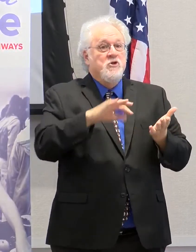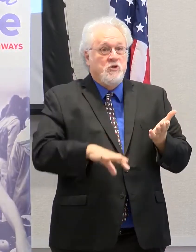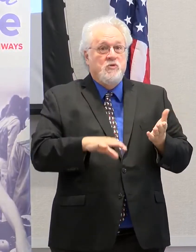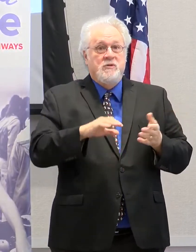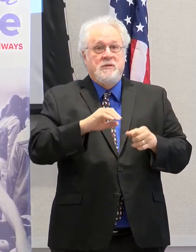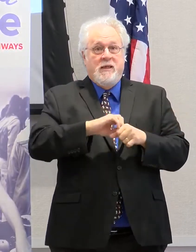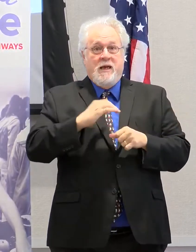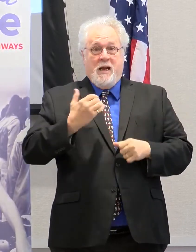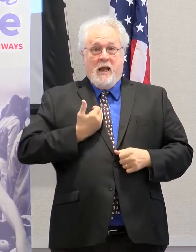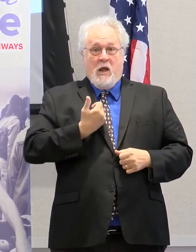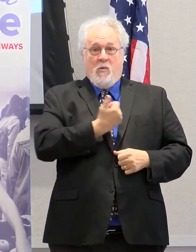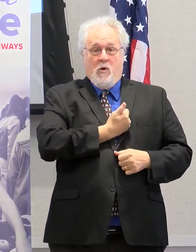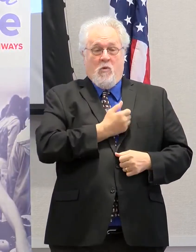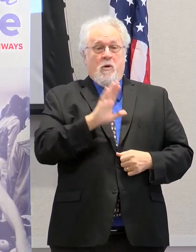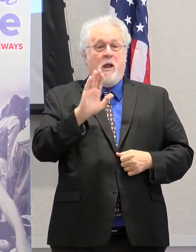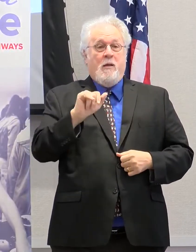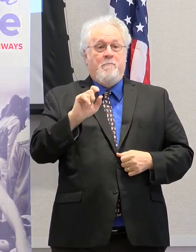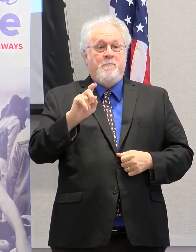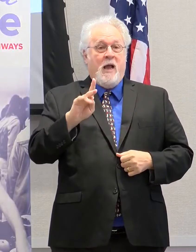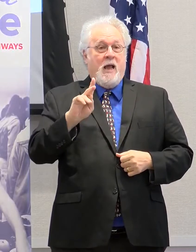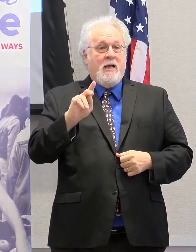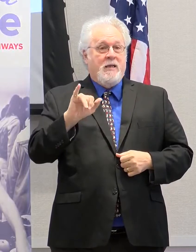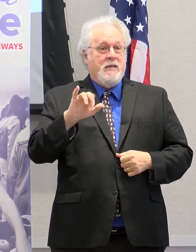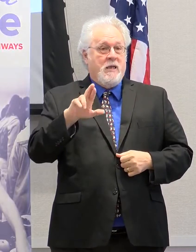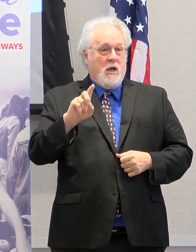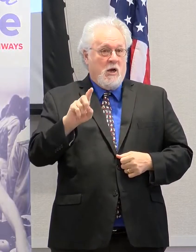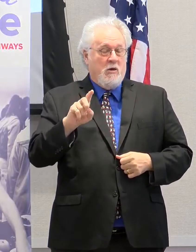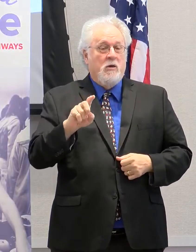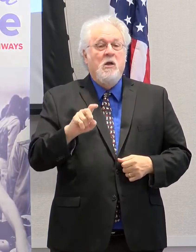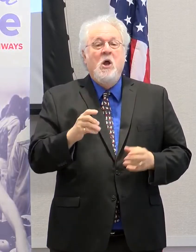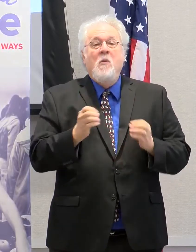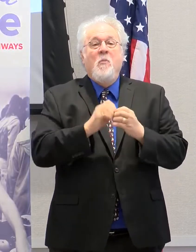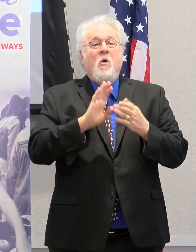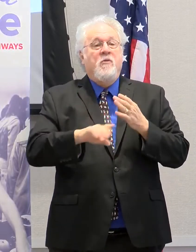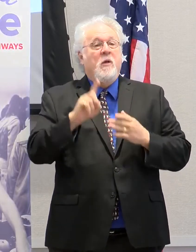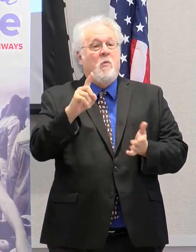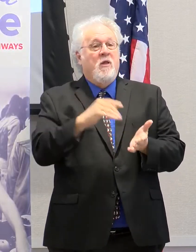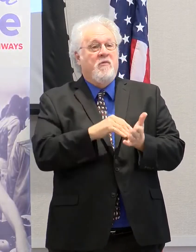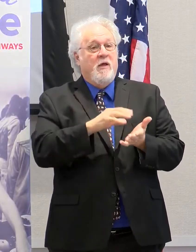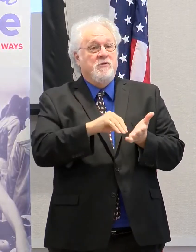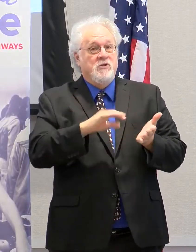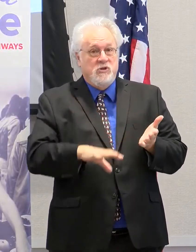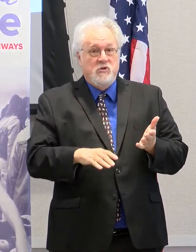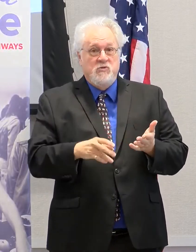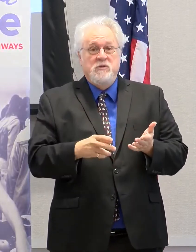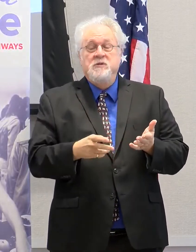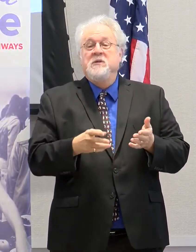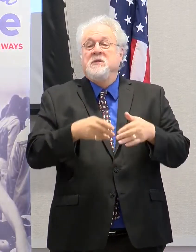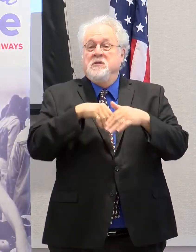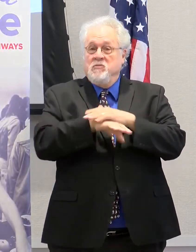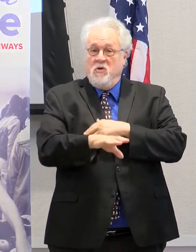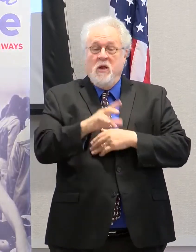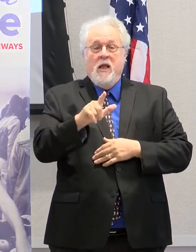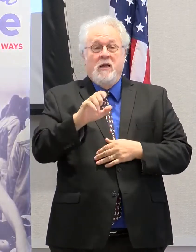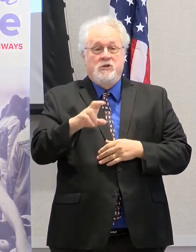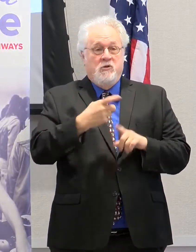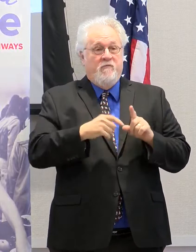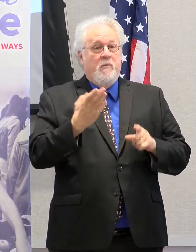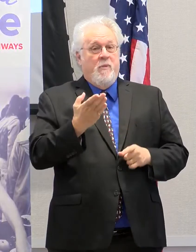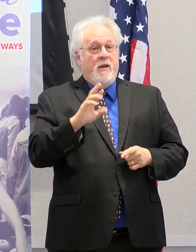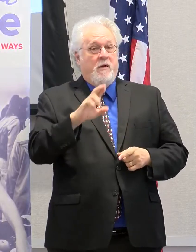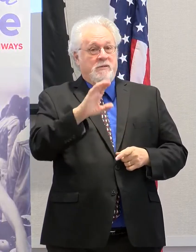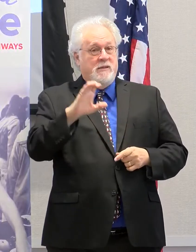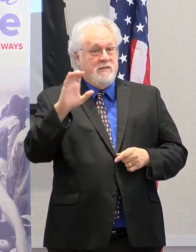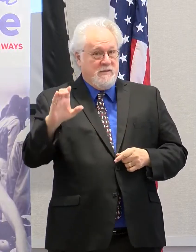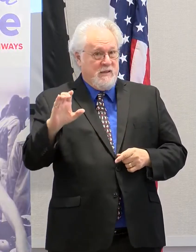in our own backyard. Additionally, more than 1,000 students have enrolled at LSU from Baton Rouge Community